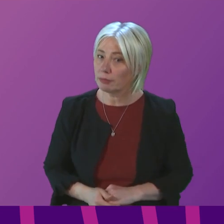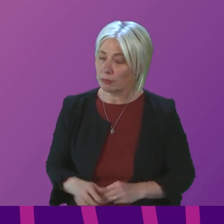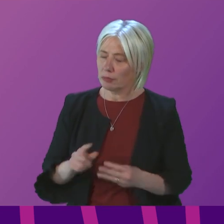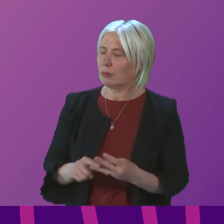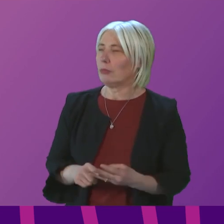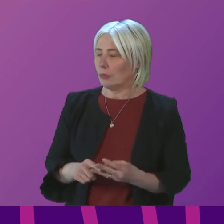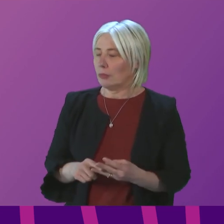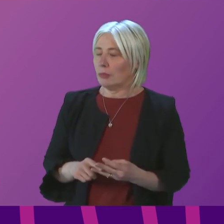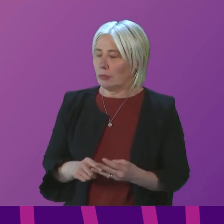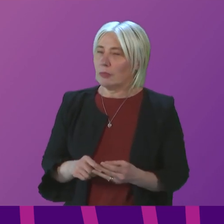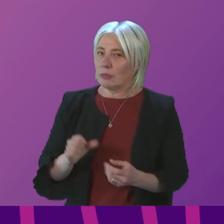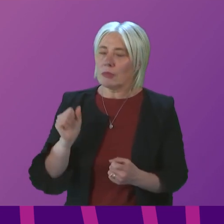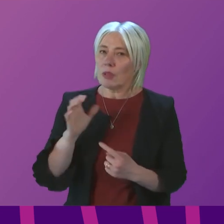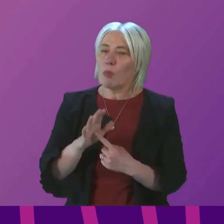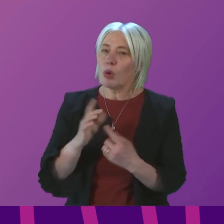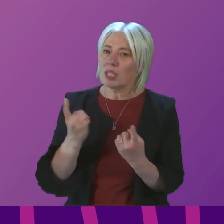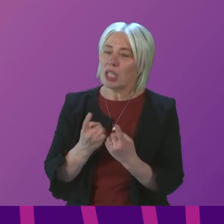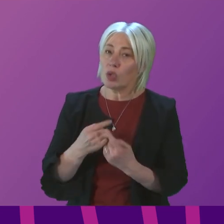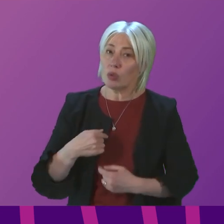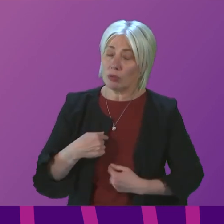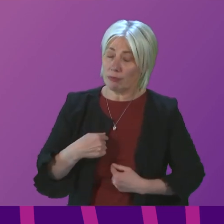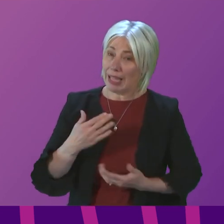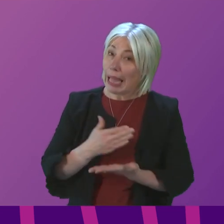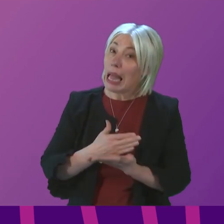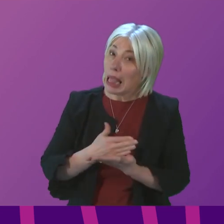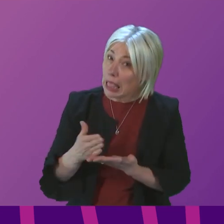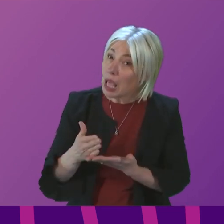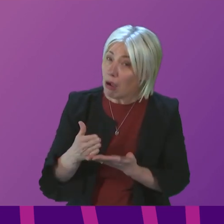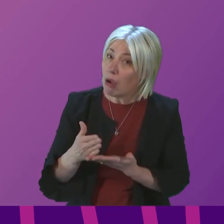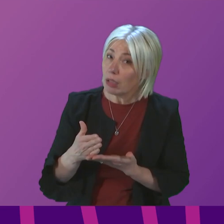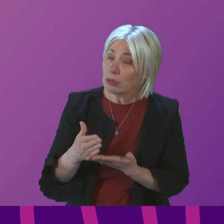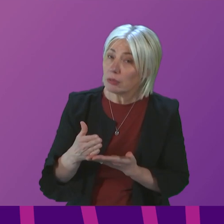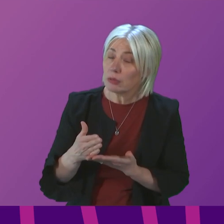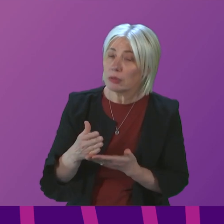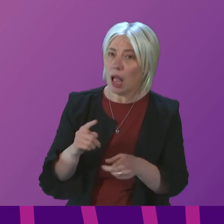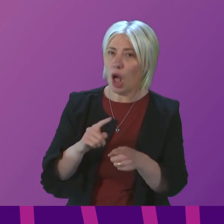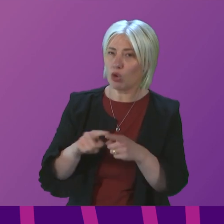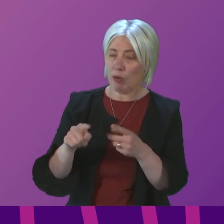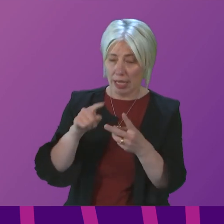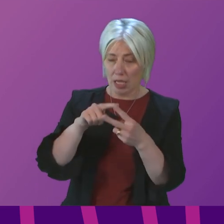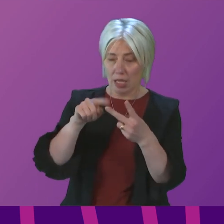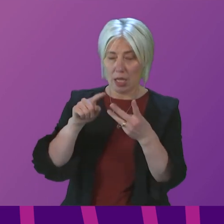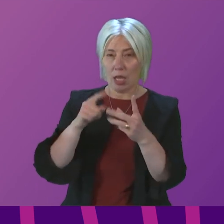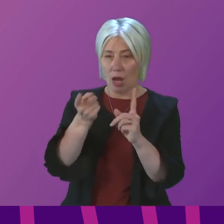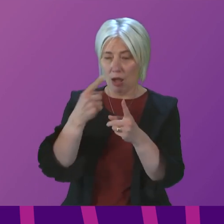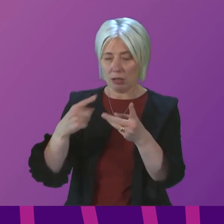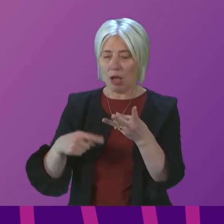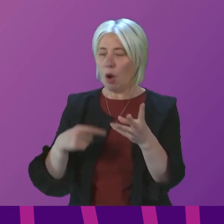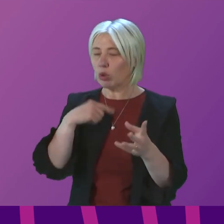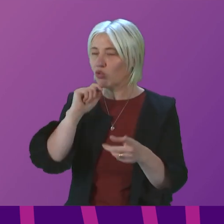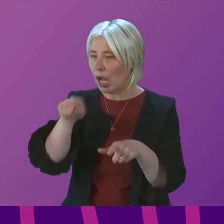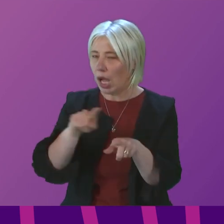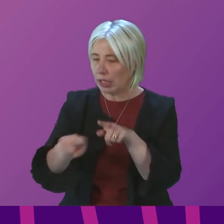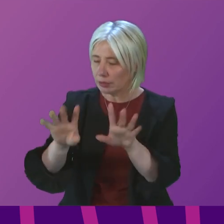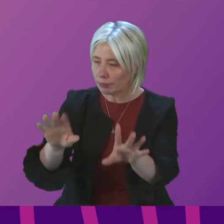really important issues, and I think it's important for me to be clear on aspects of them. In doing so, I'll try to address all three of the questions. In